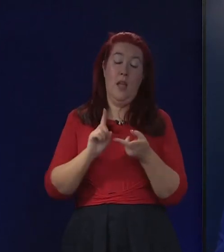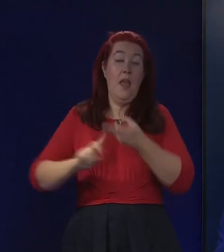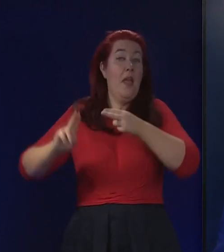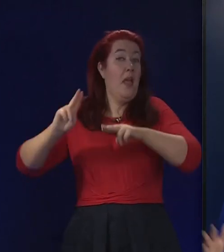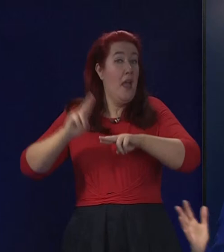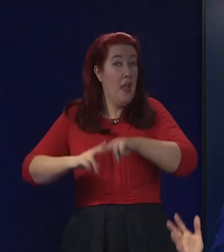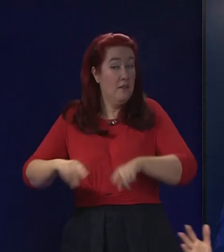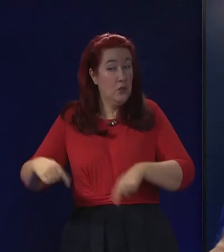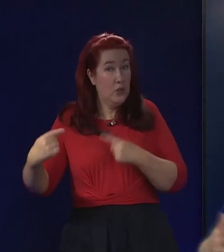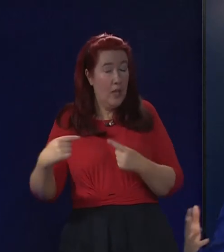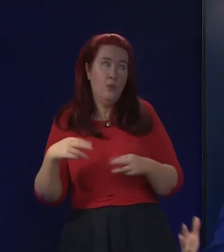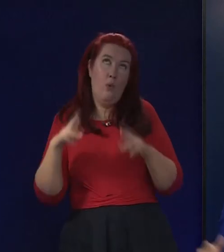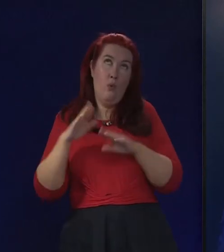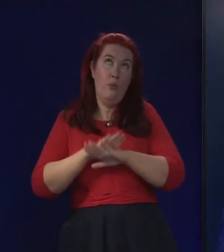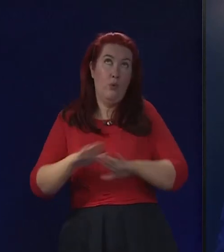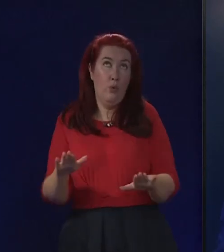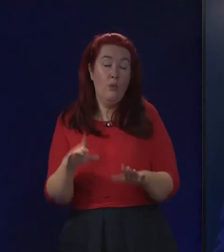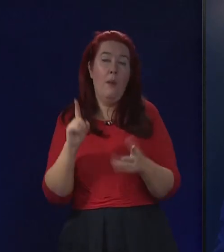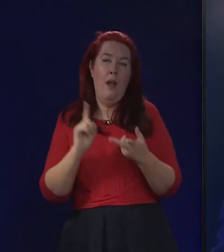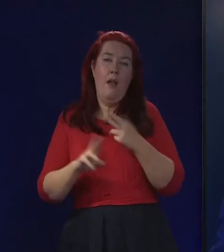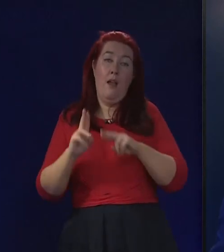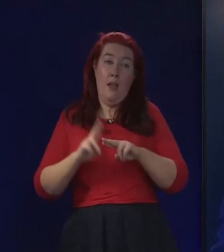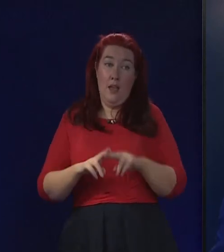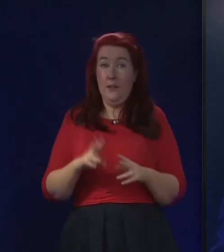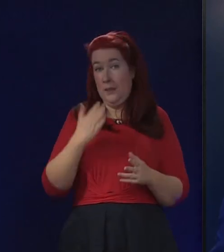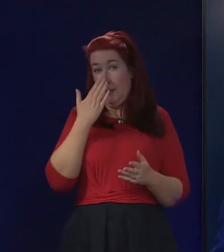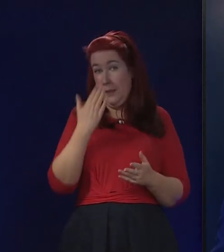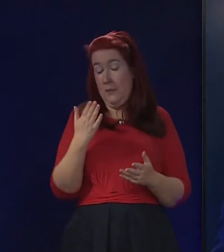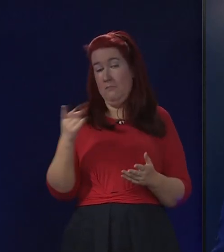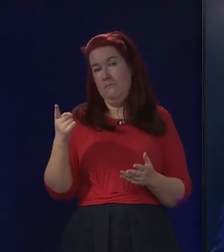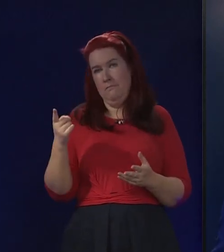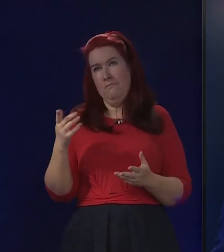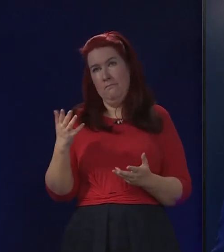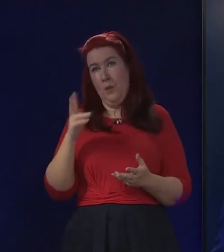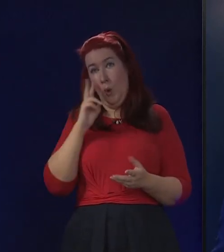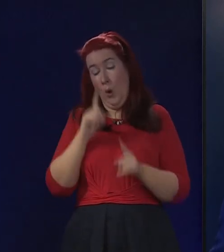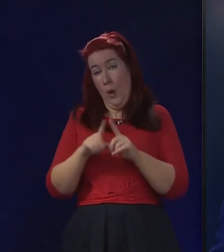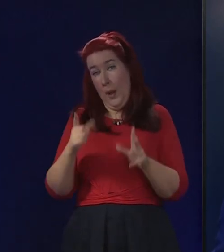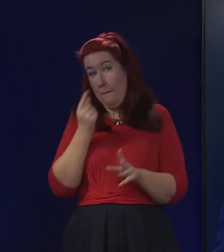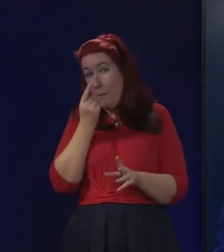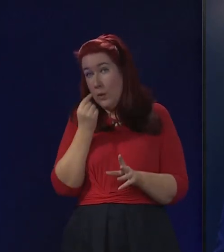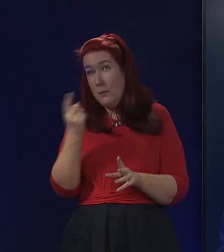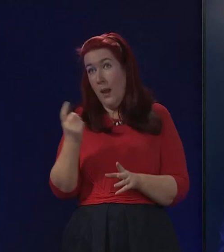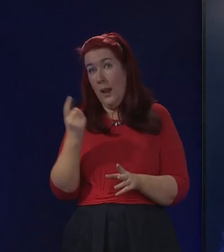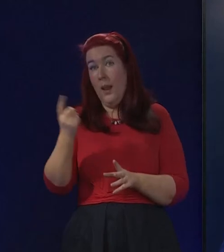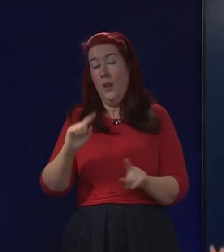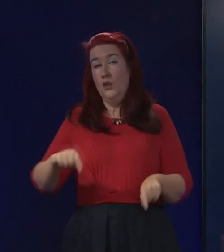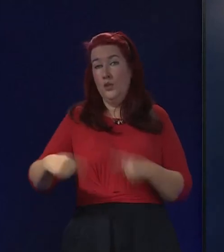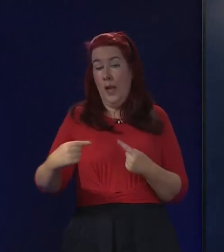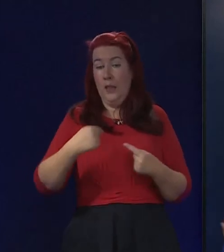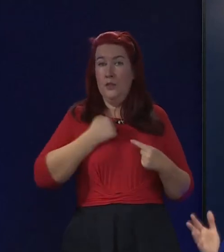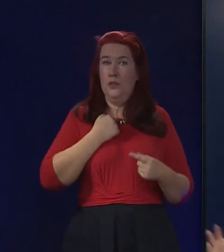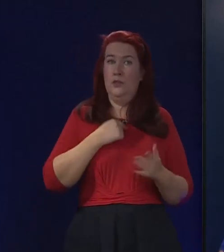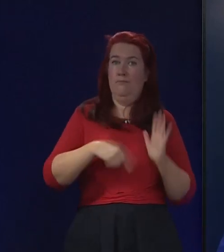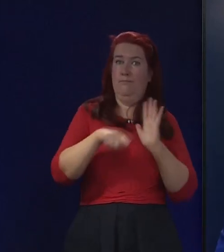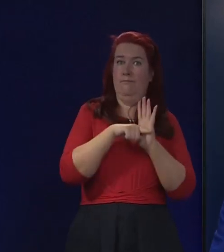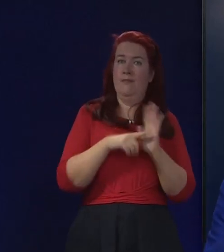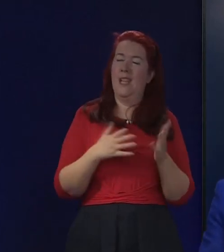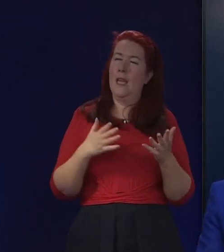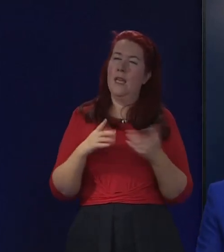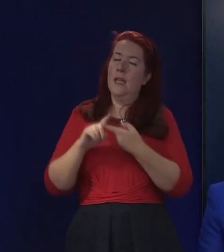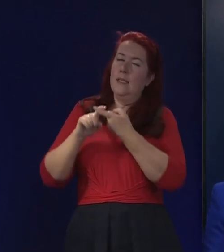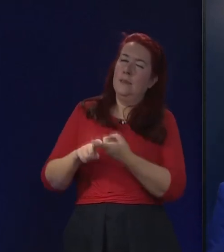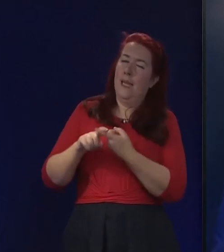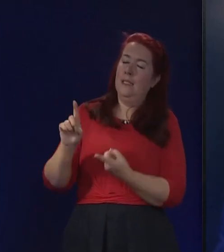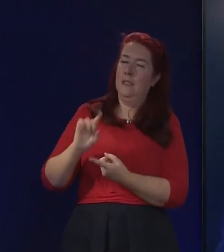a challenge. And I hope there won't be, but the indications would suggest that that may be what we are looking at. It will depend what route to that the UK